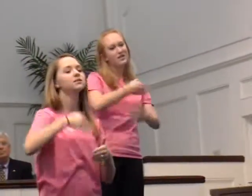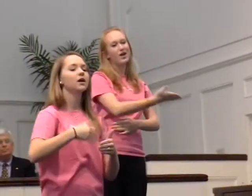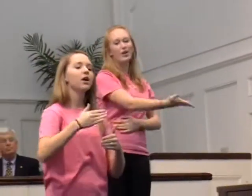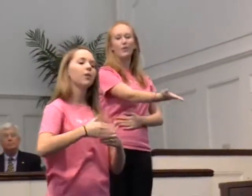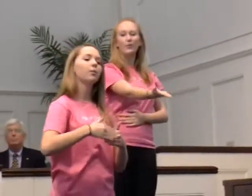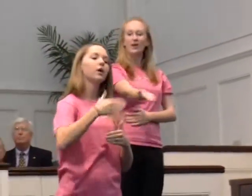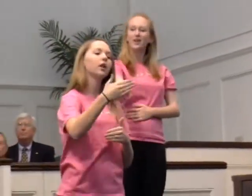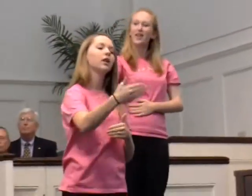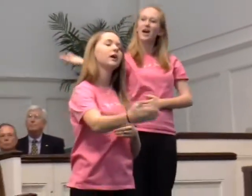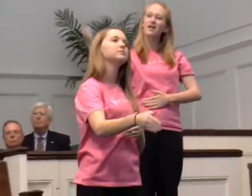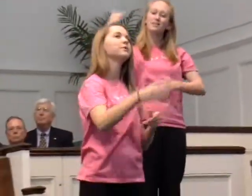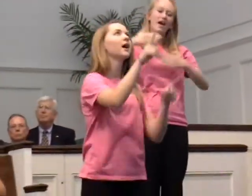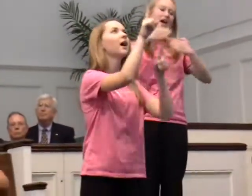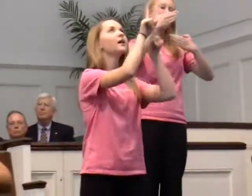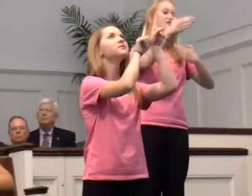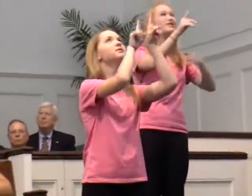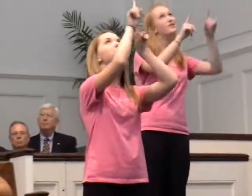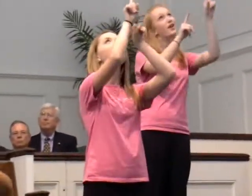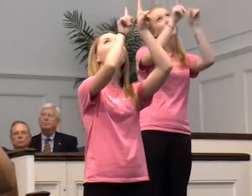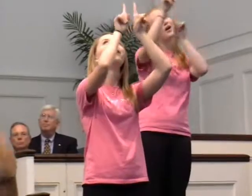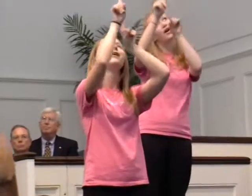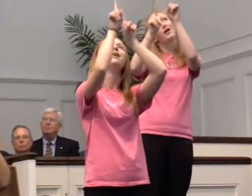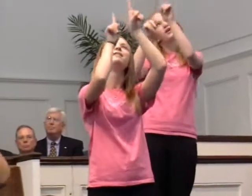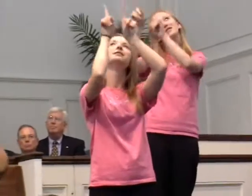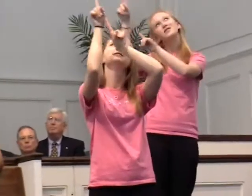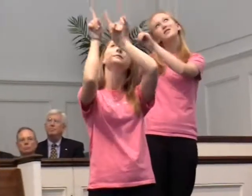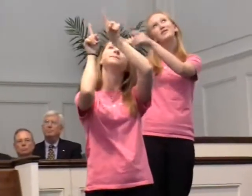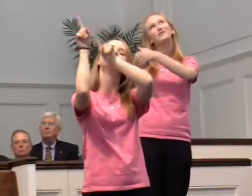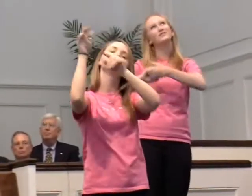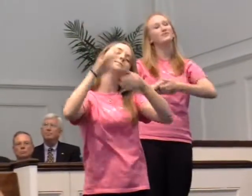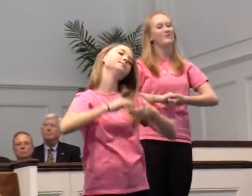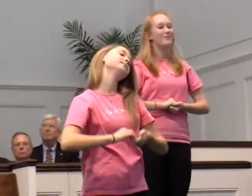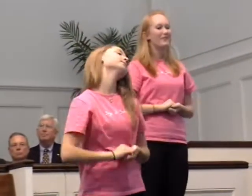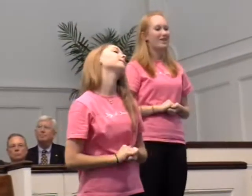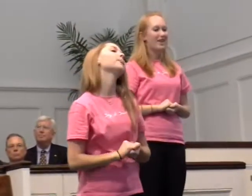sense of what lies past the stars.